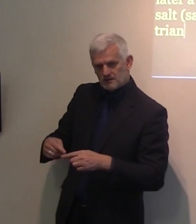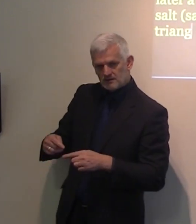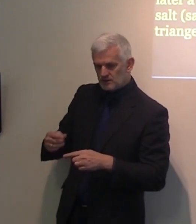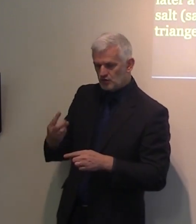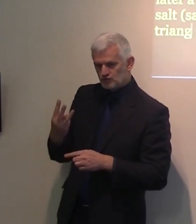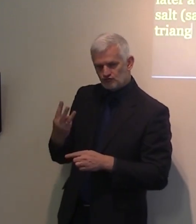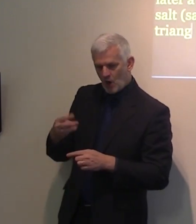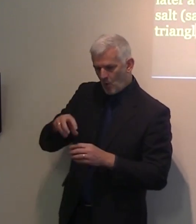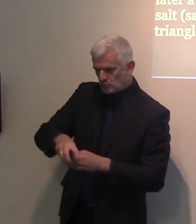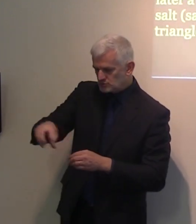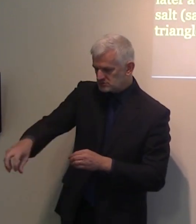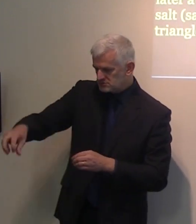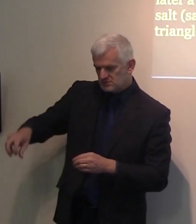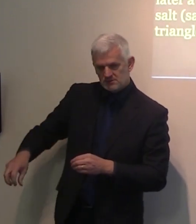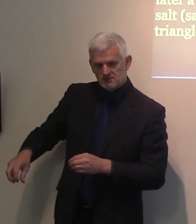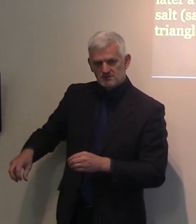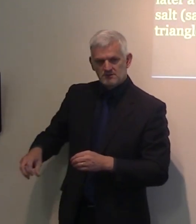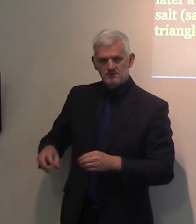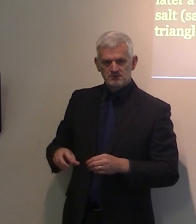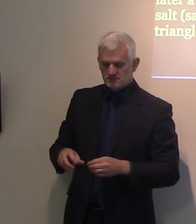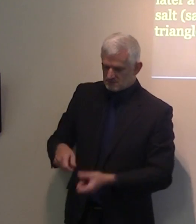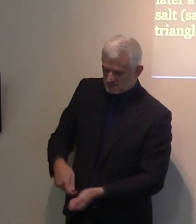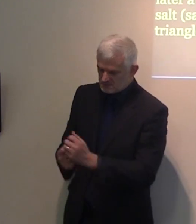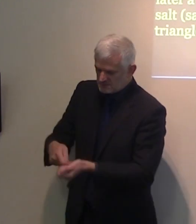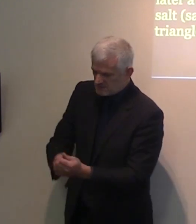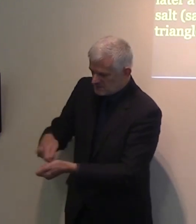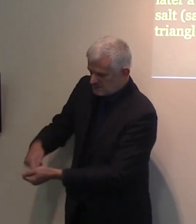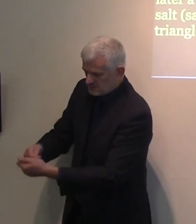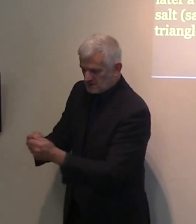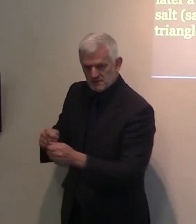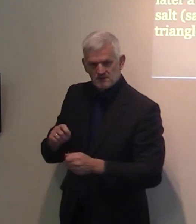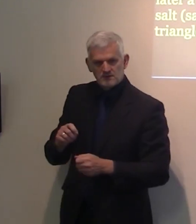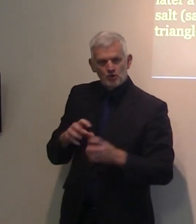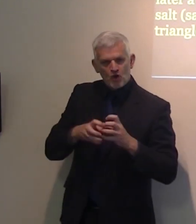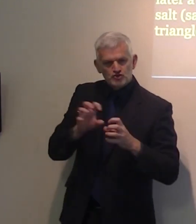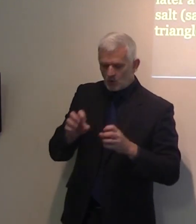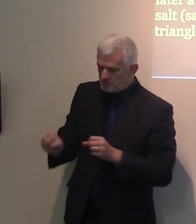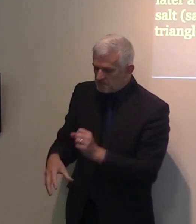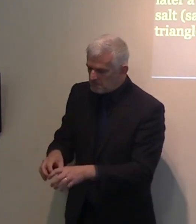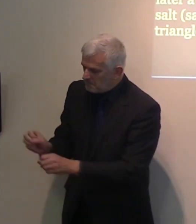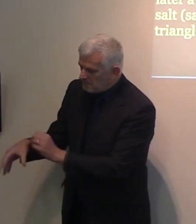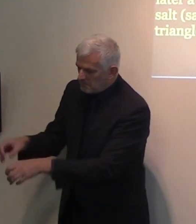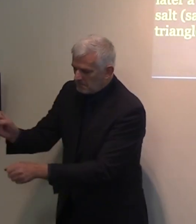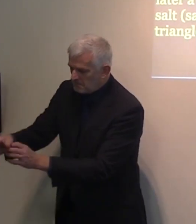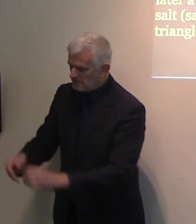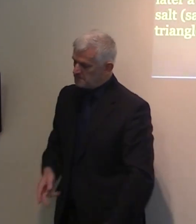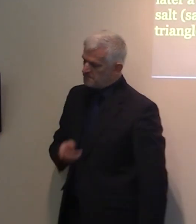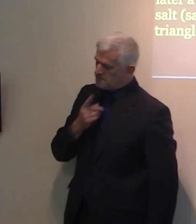and he filled the tree holes with salt. And believe in the next years, we